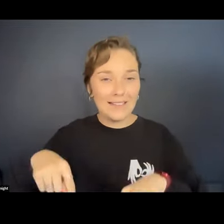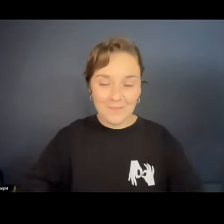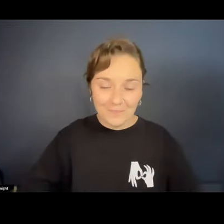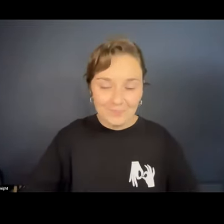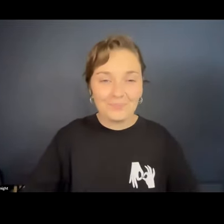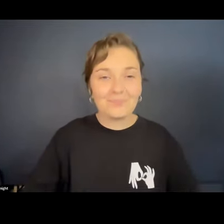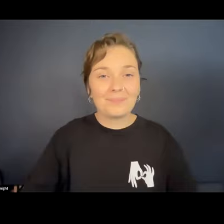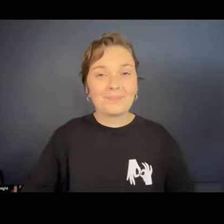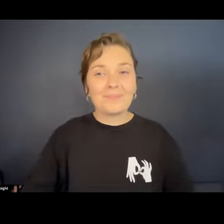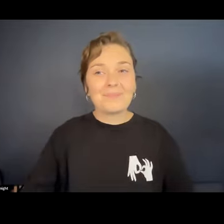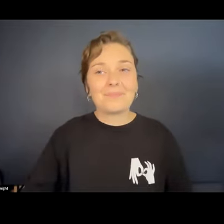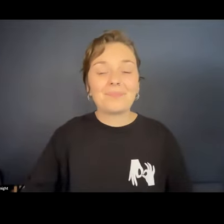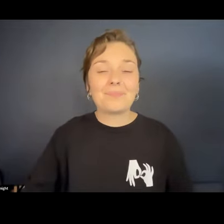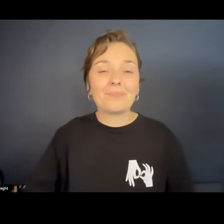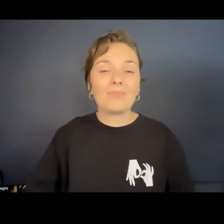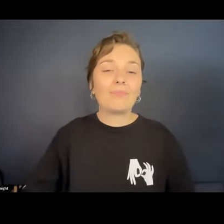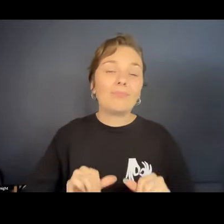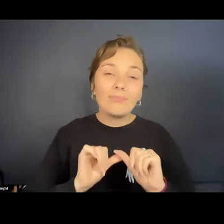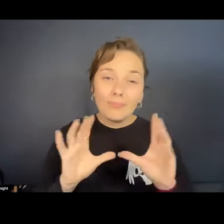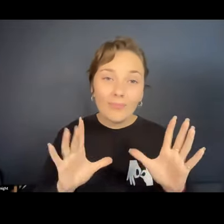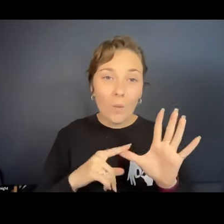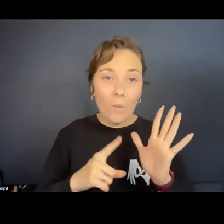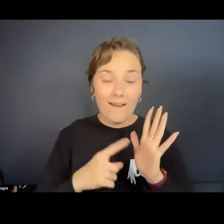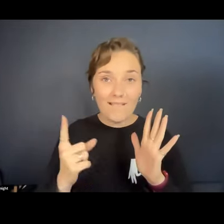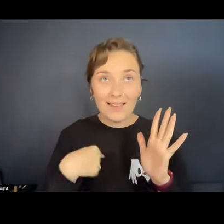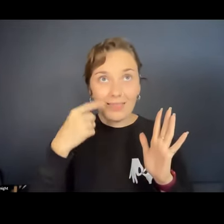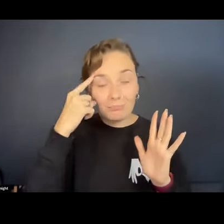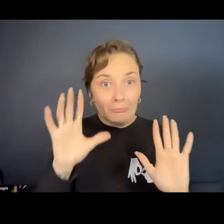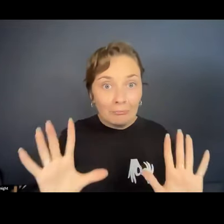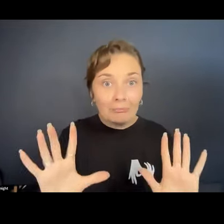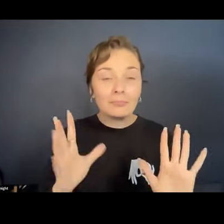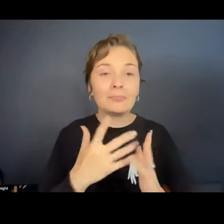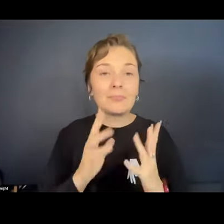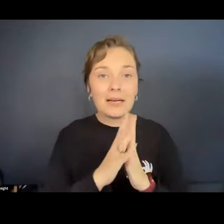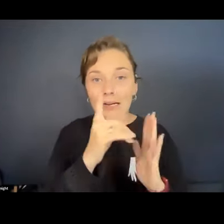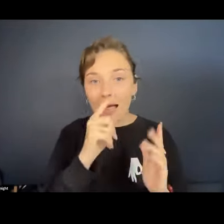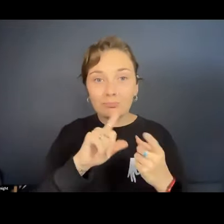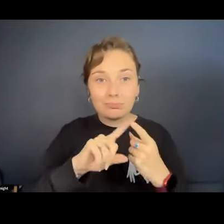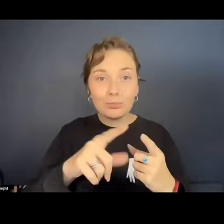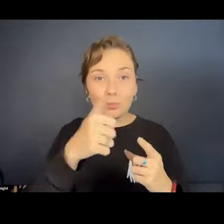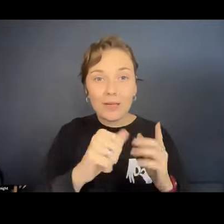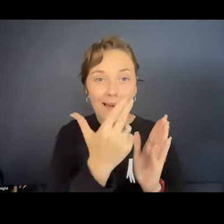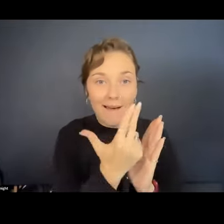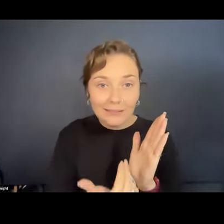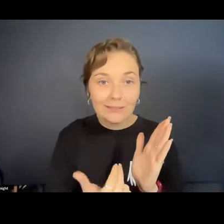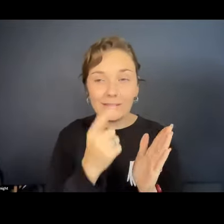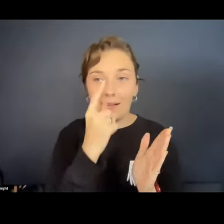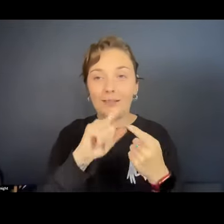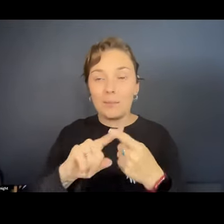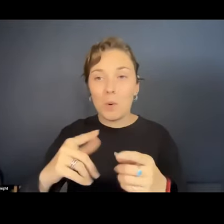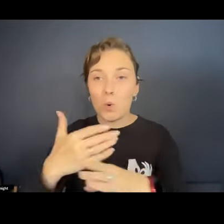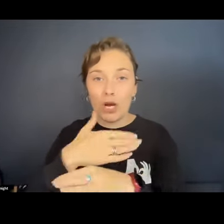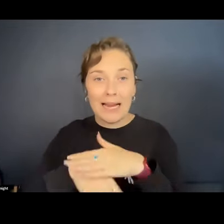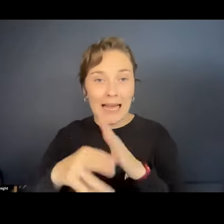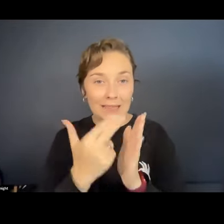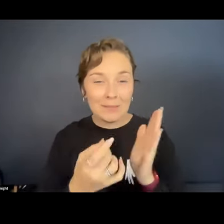And we were obviously all of us were thinking, well, how can we keep using the arts? How can we keep working in the arts? I